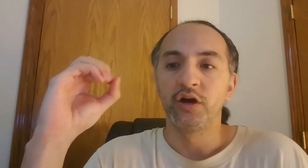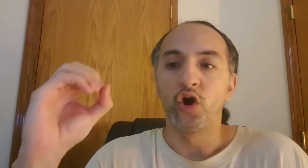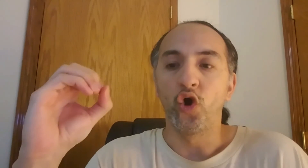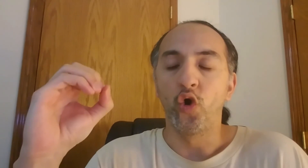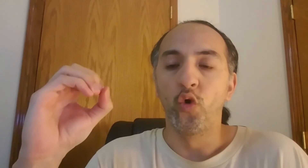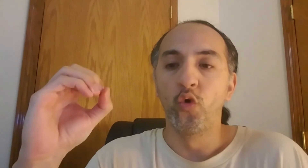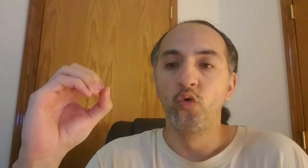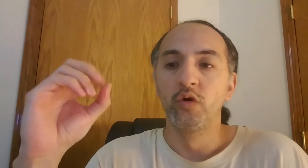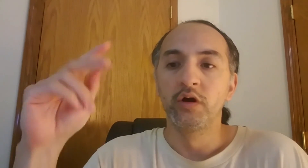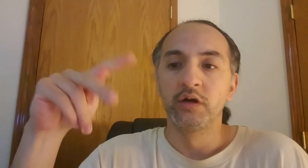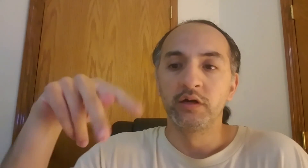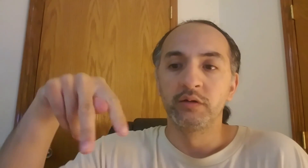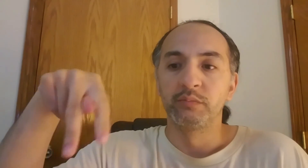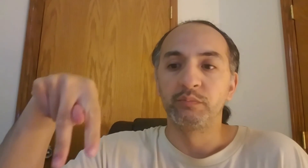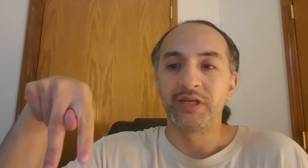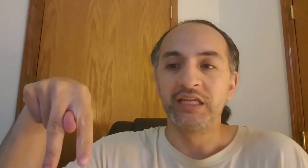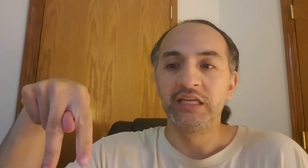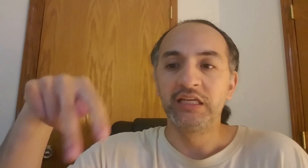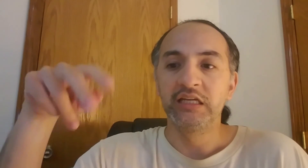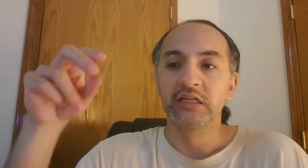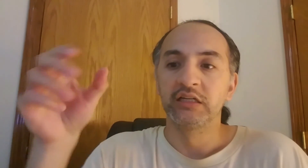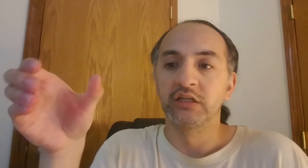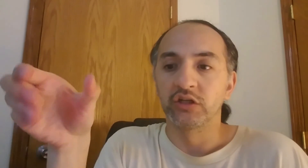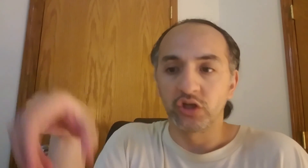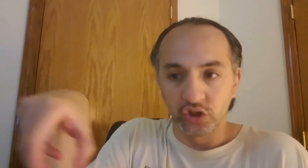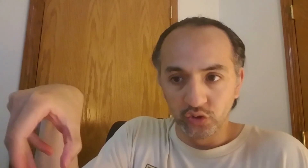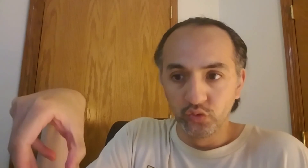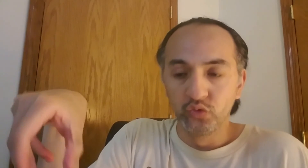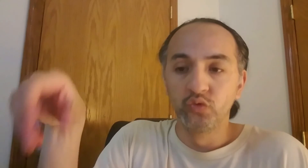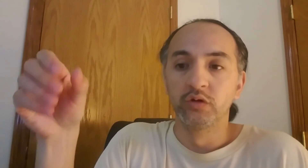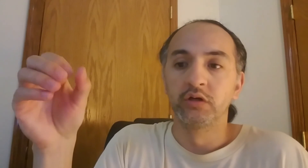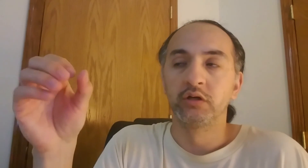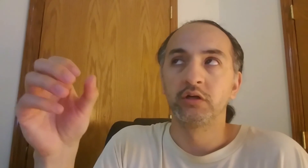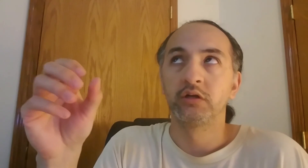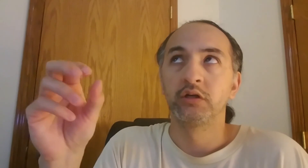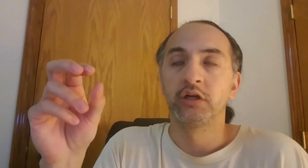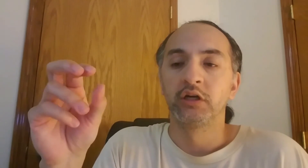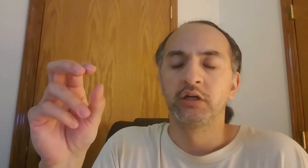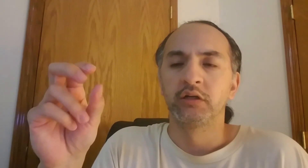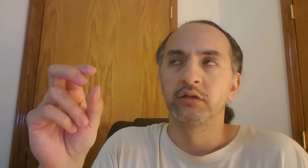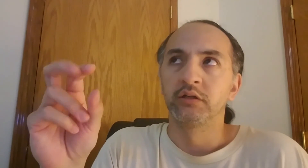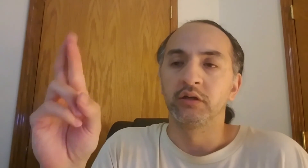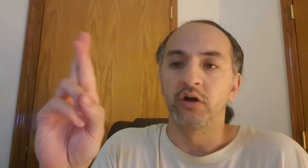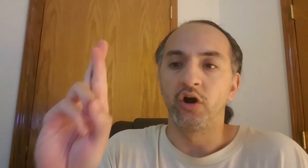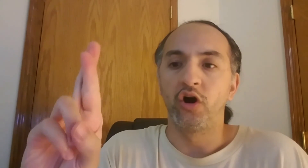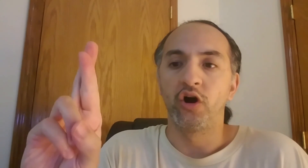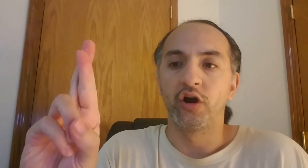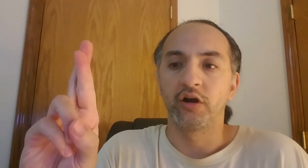O, P, Q, U, R,